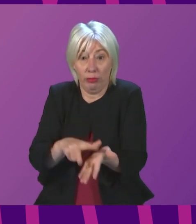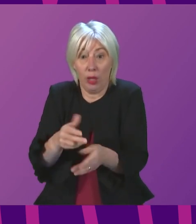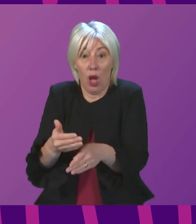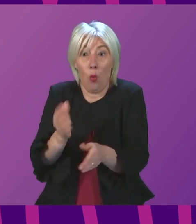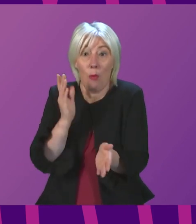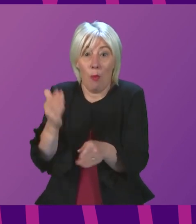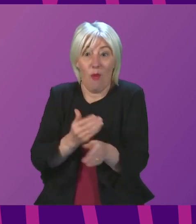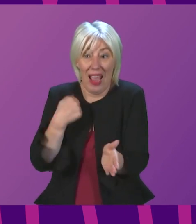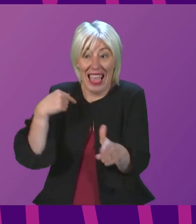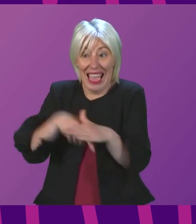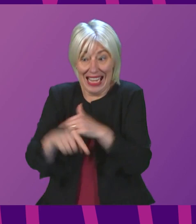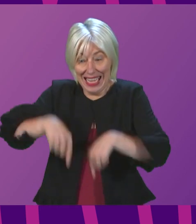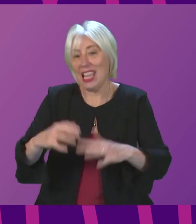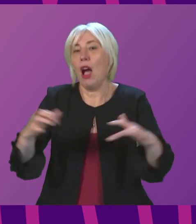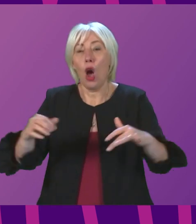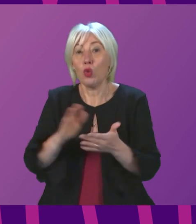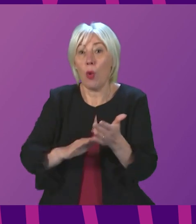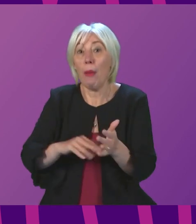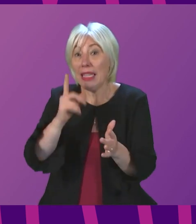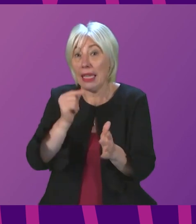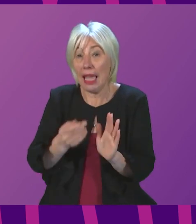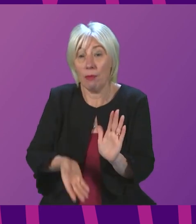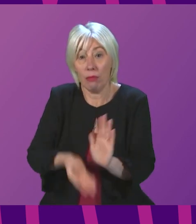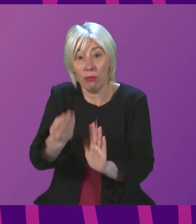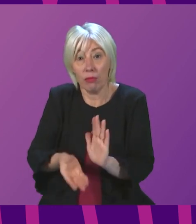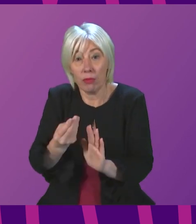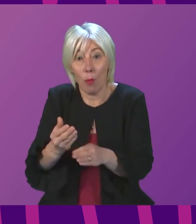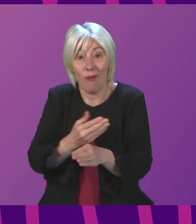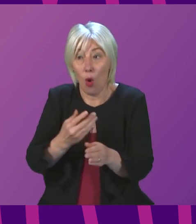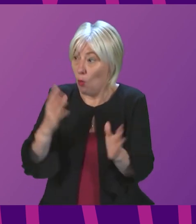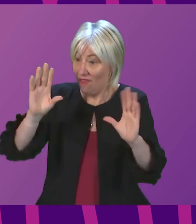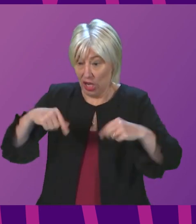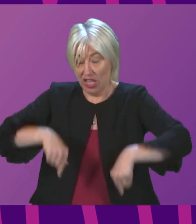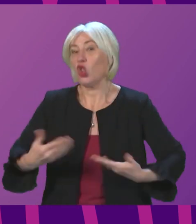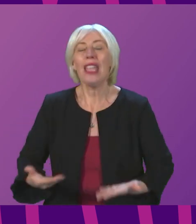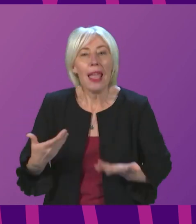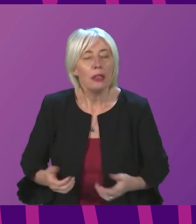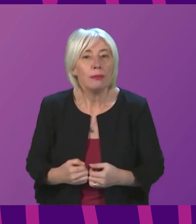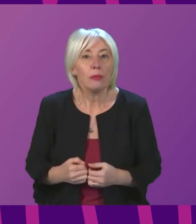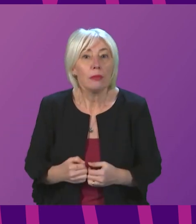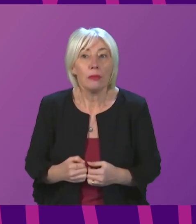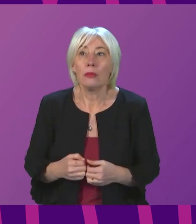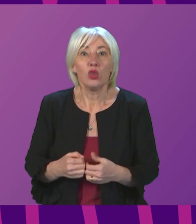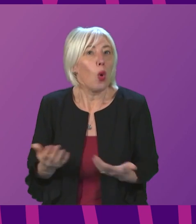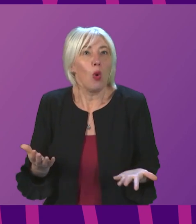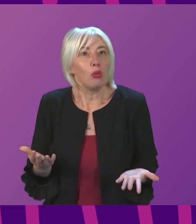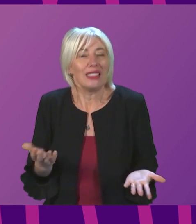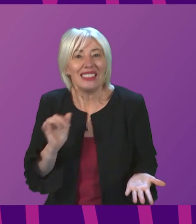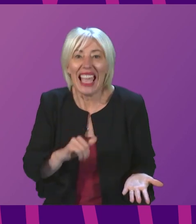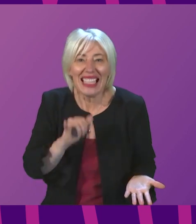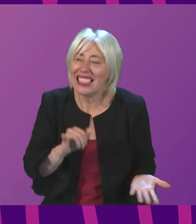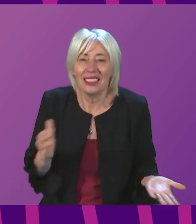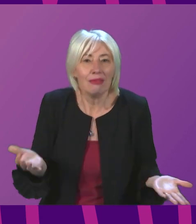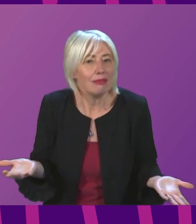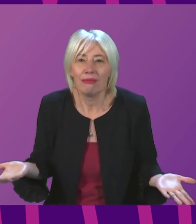it can be issued before we leave the chamber today. Look, all of these things, yes,